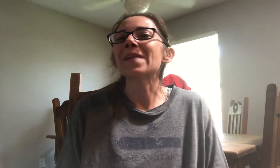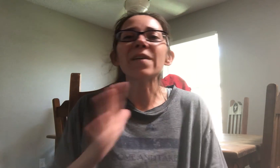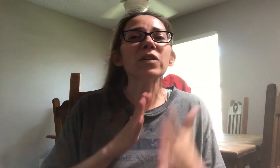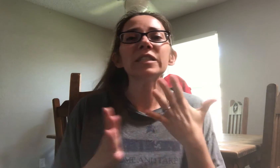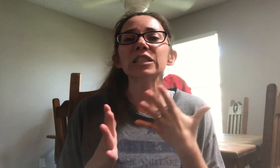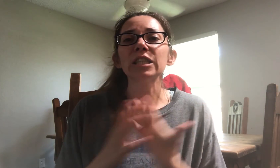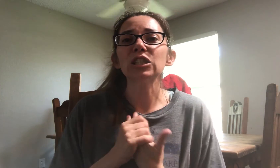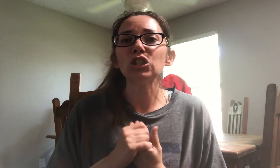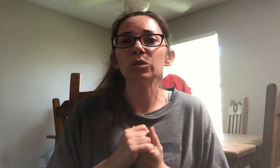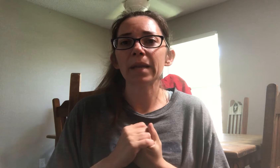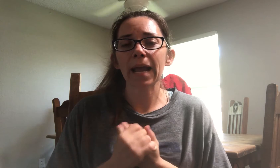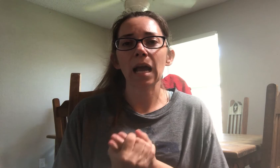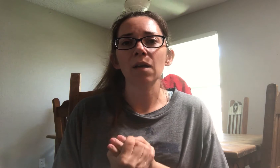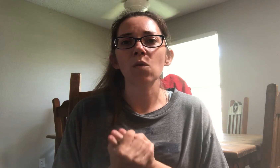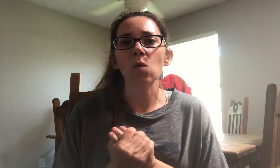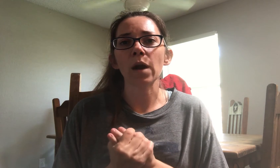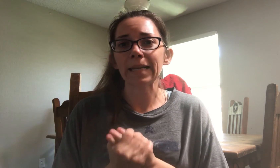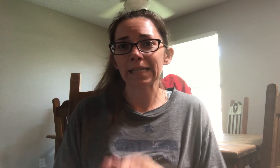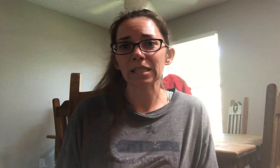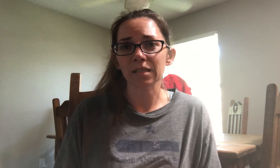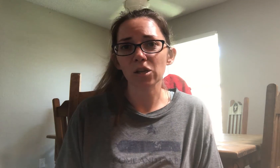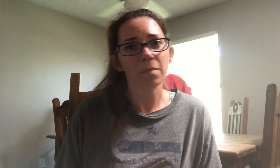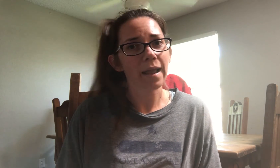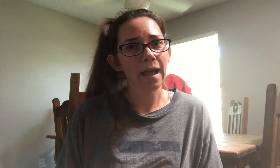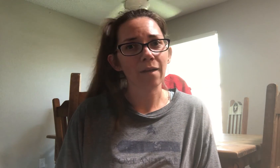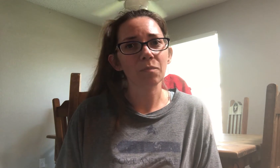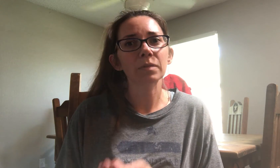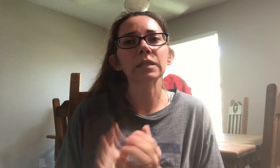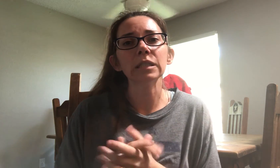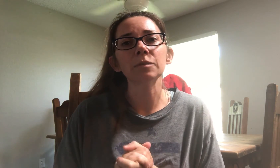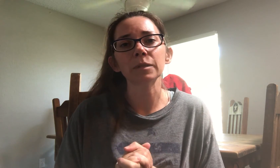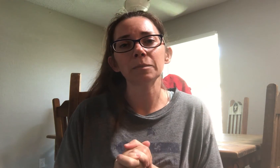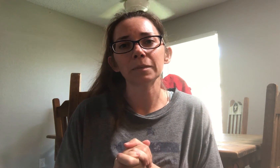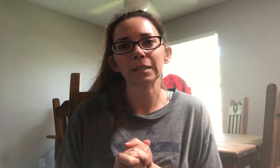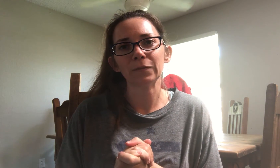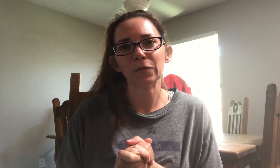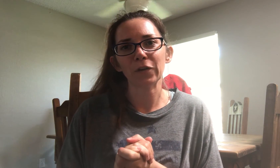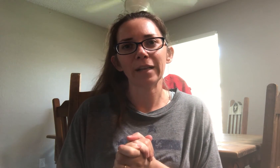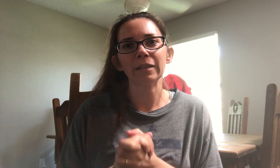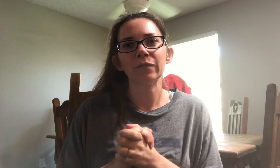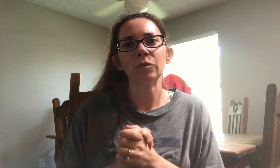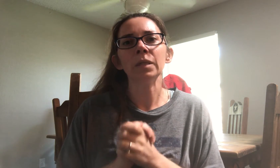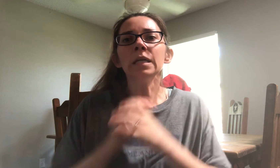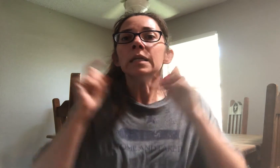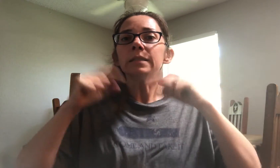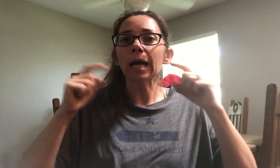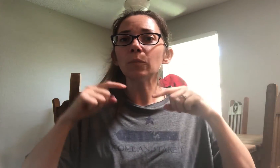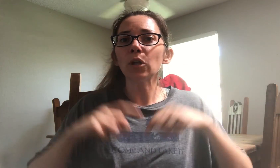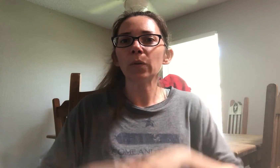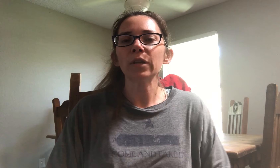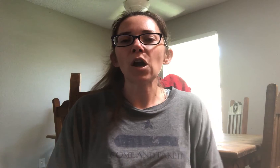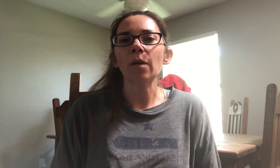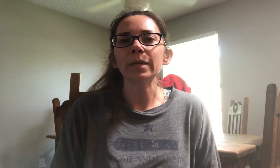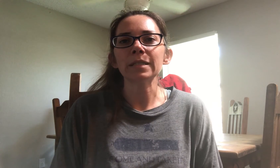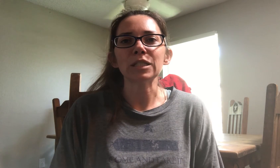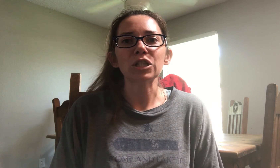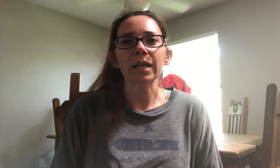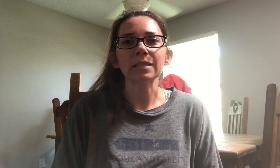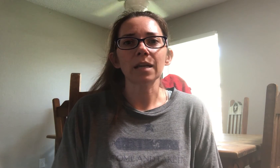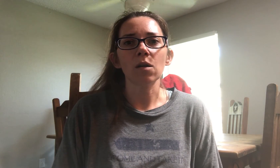whatever suggestions you may have or ideas that you may have, please, please, please feel free to leave them down below in the comments. And check us out